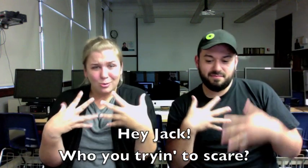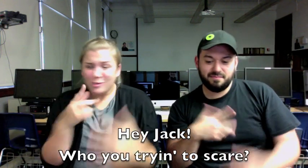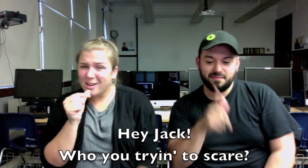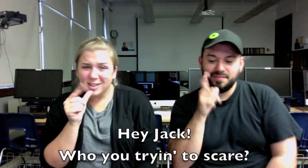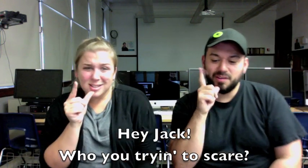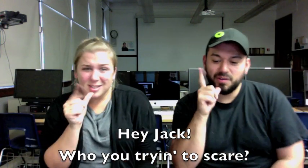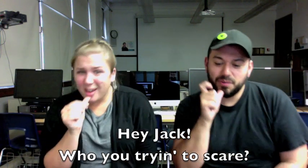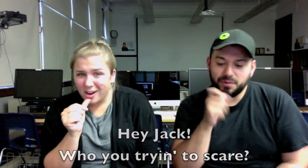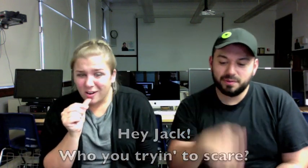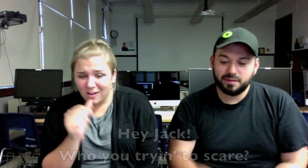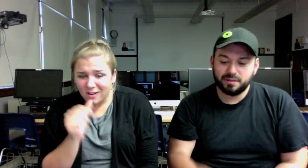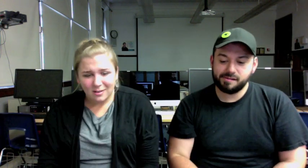trying to scare?